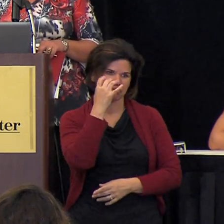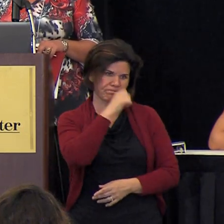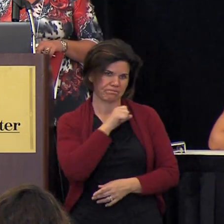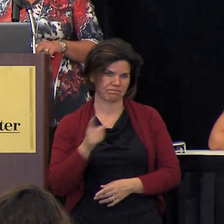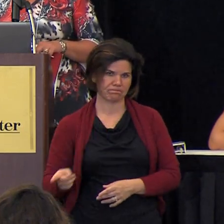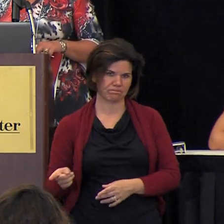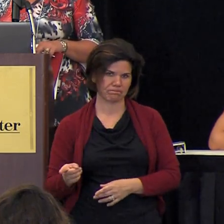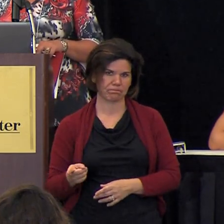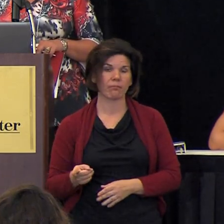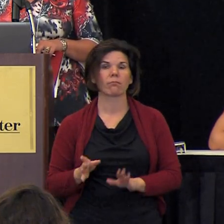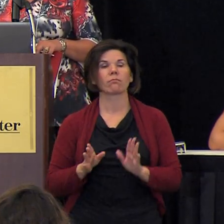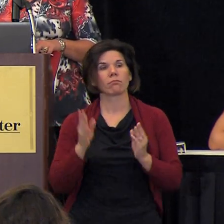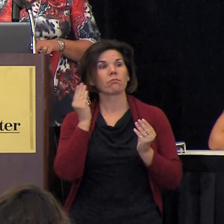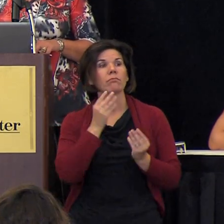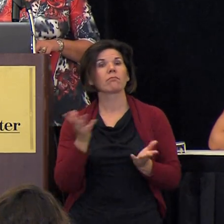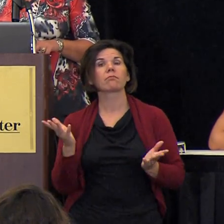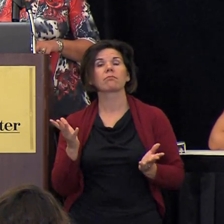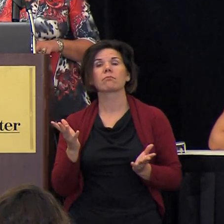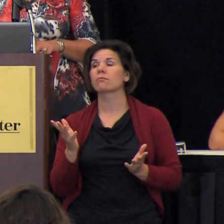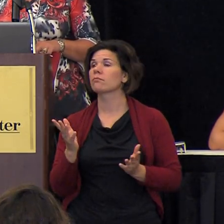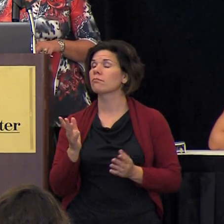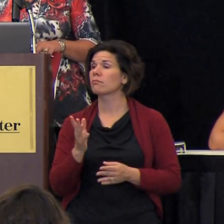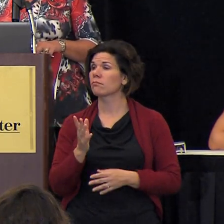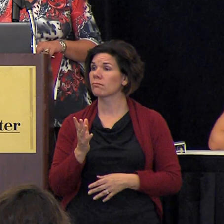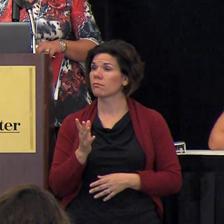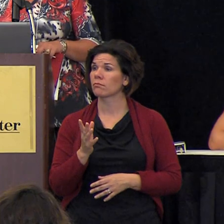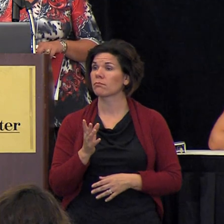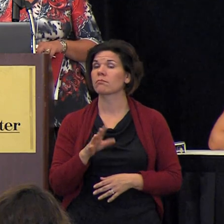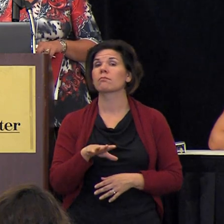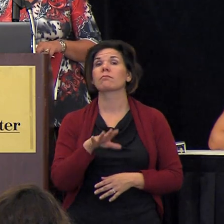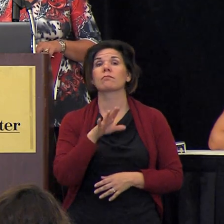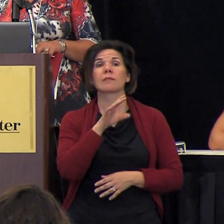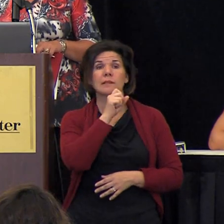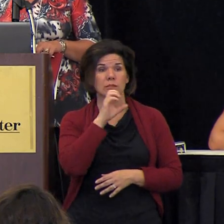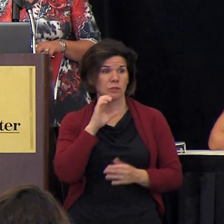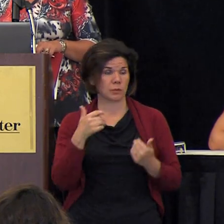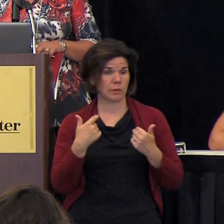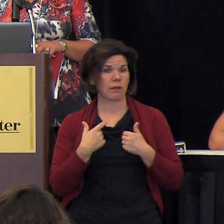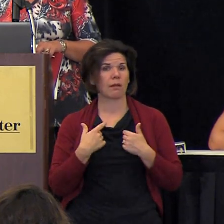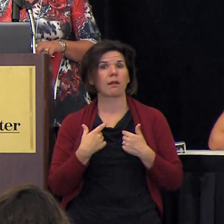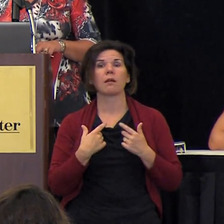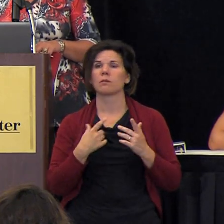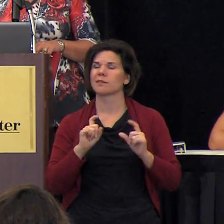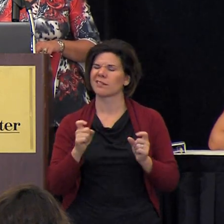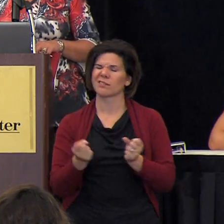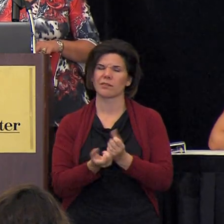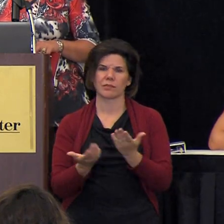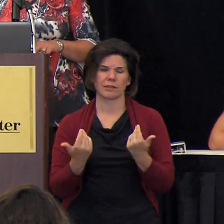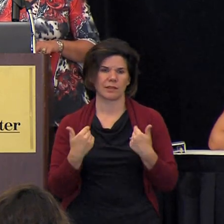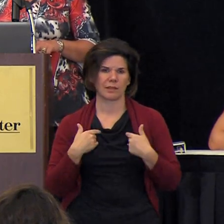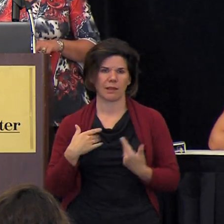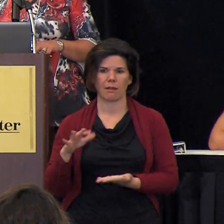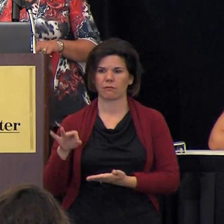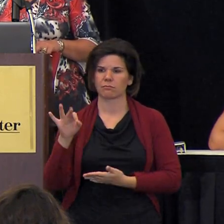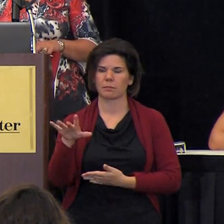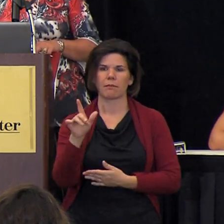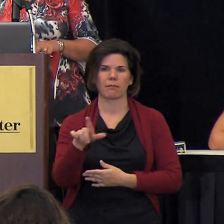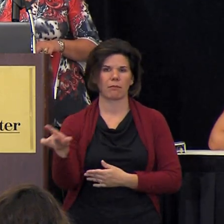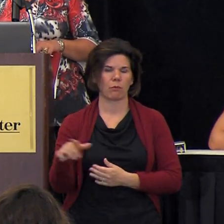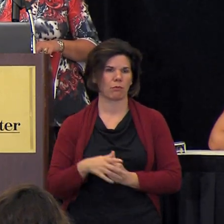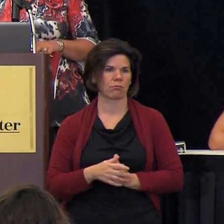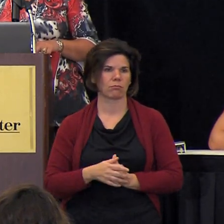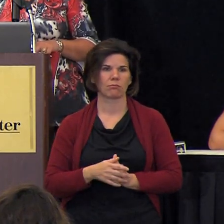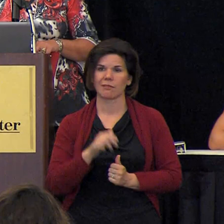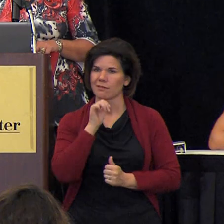i will say this um the seniors we have met will give their last penny to pay their landlord they will